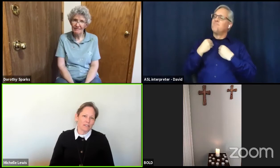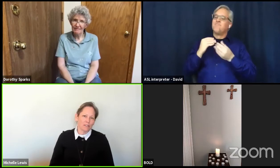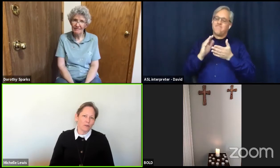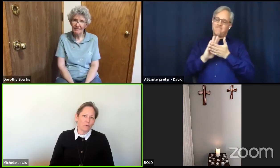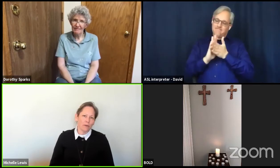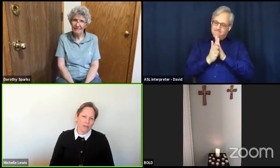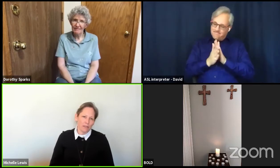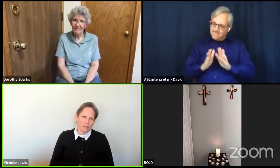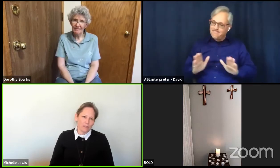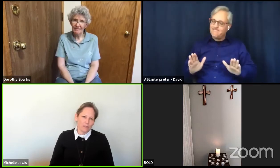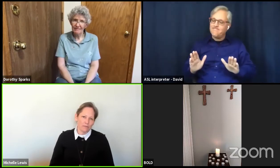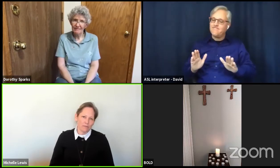pace.